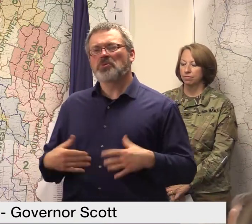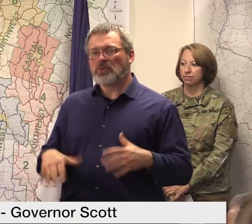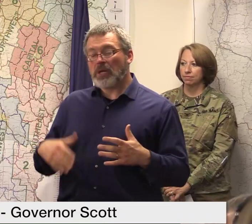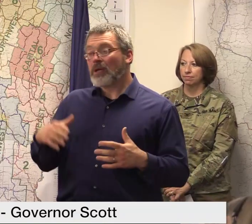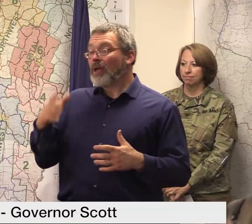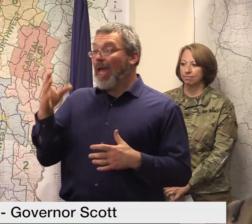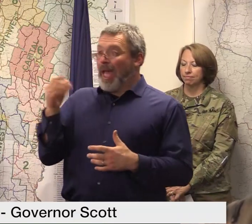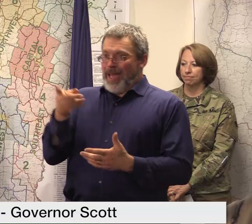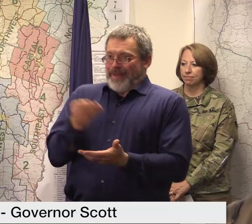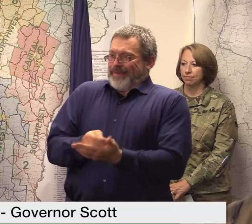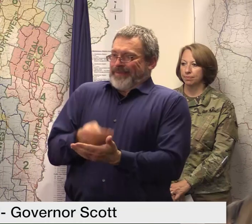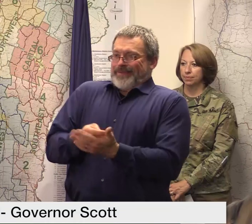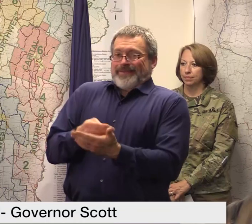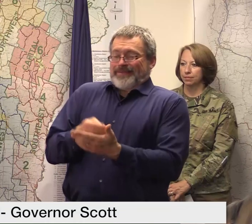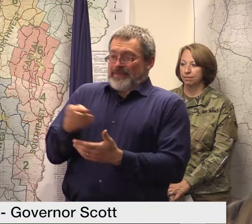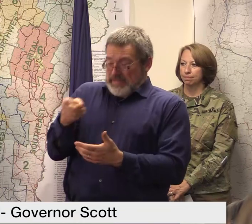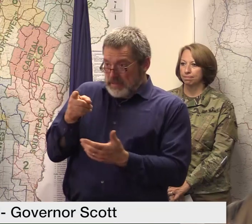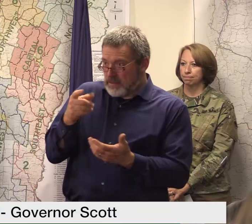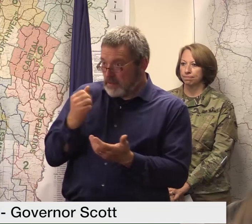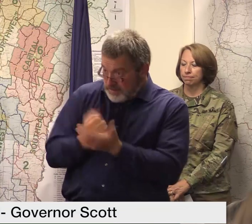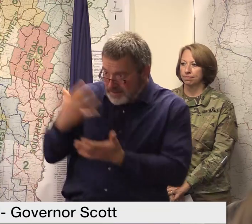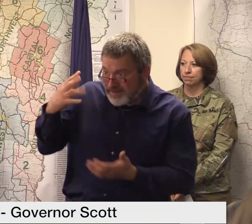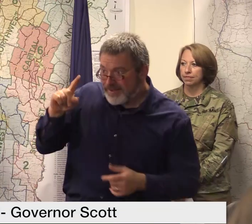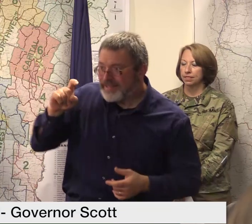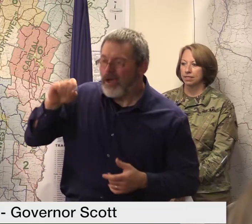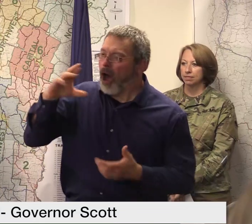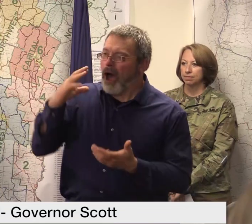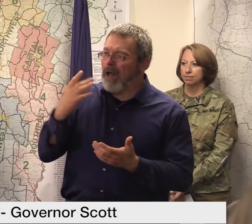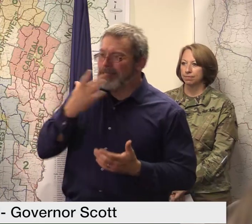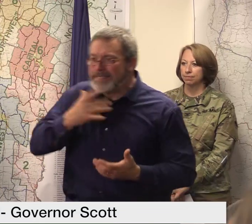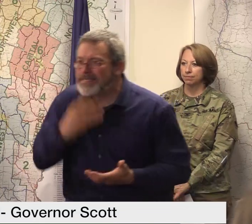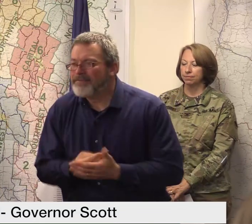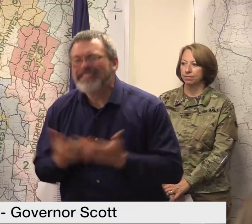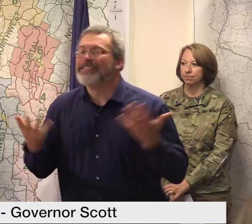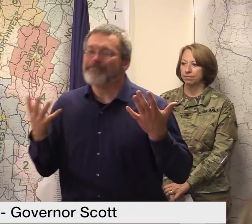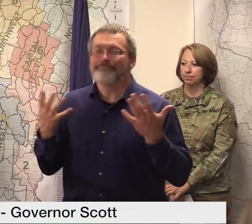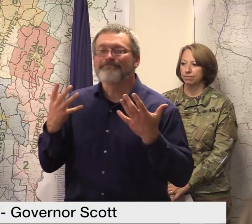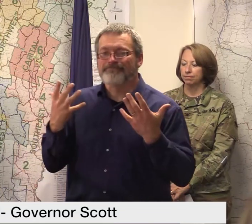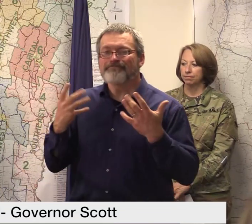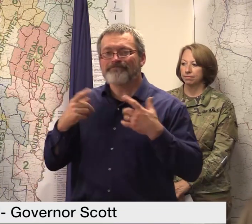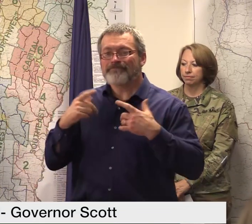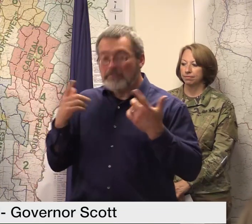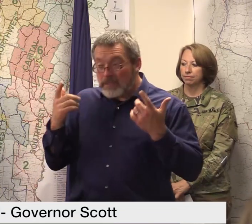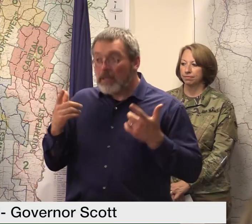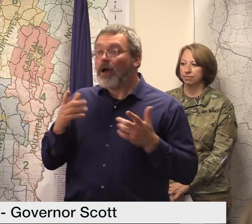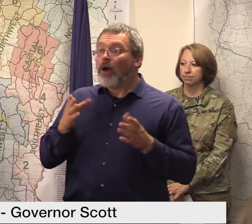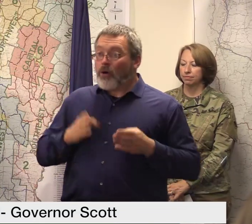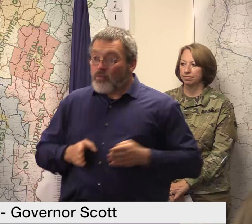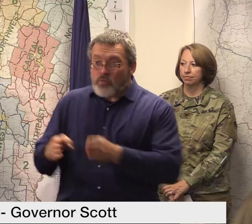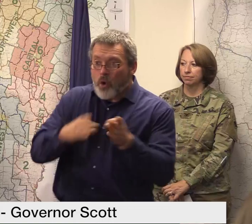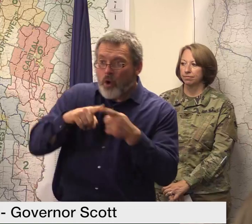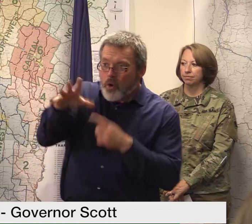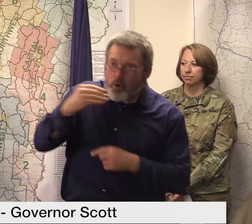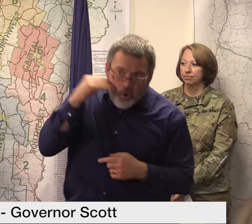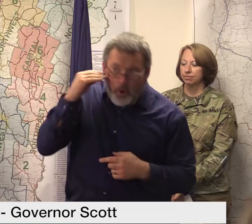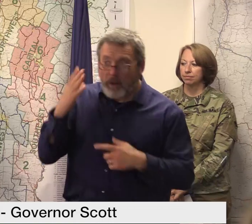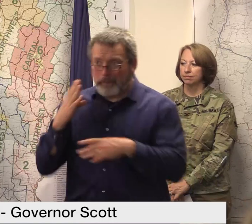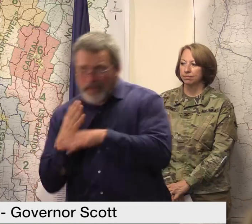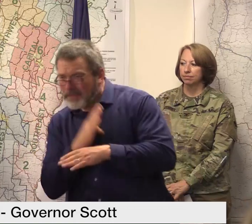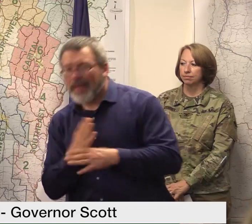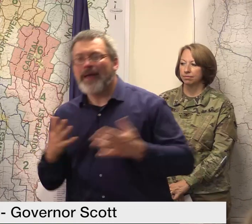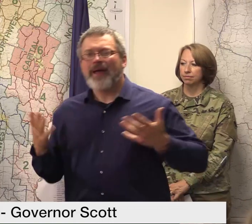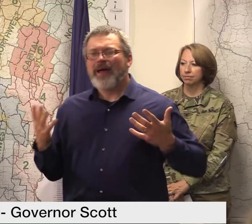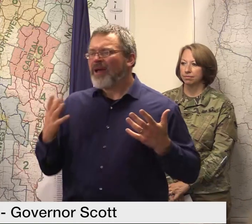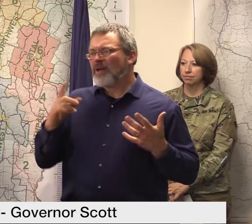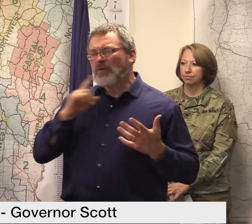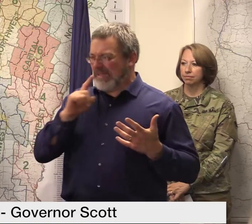what are the greatest challenges are the roads cut off that are impacting people's ability to go about the daily business so there are a number of factors that FEMA looks